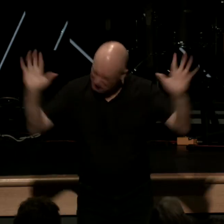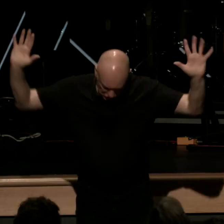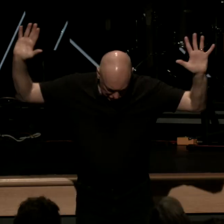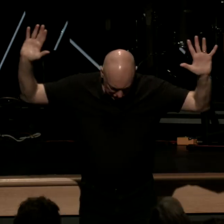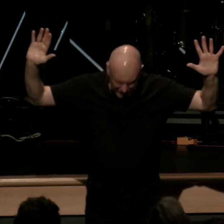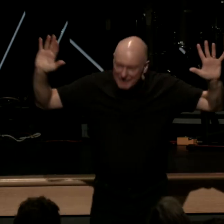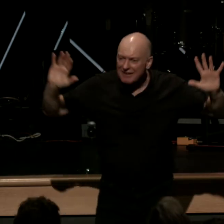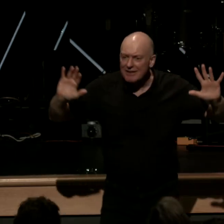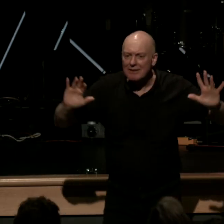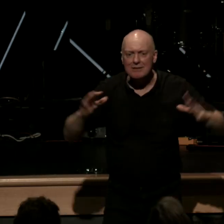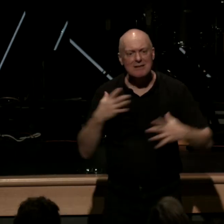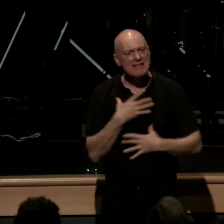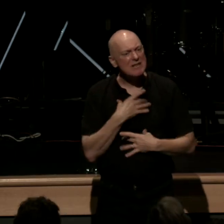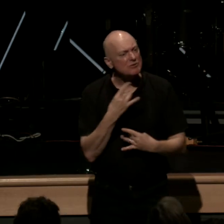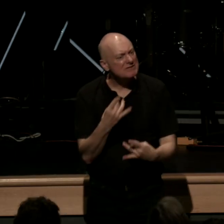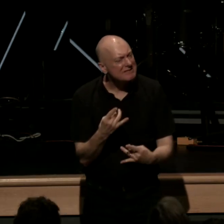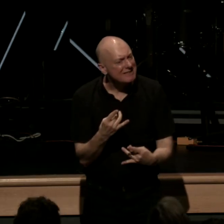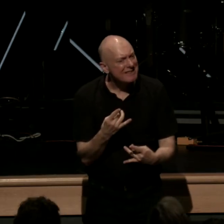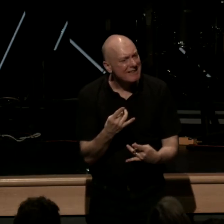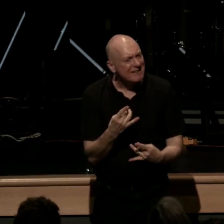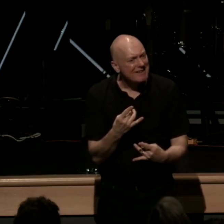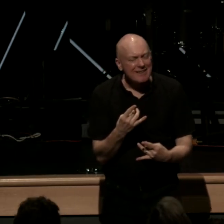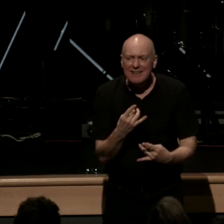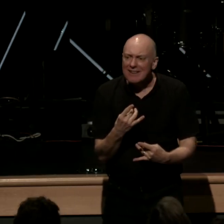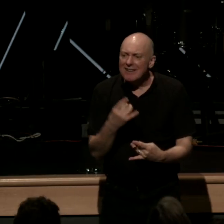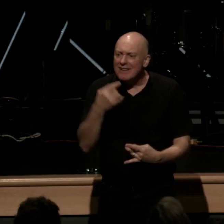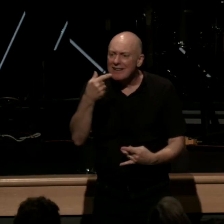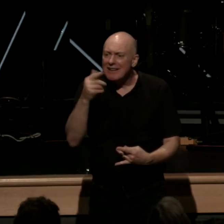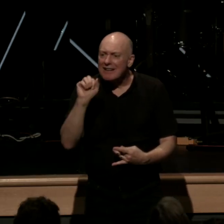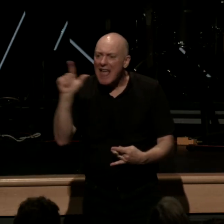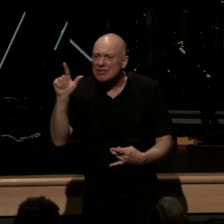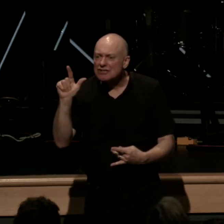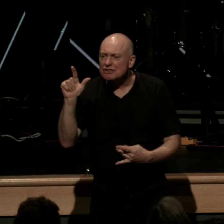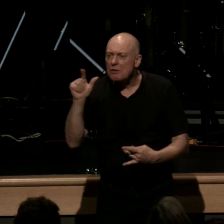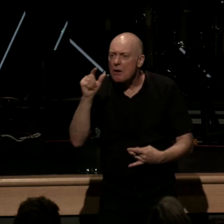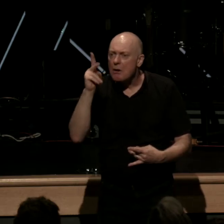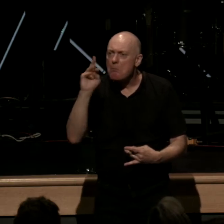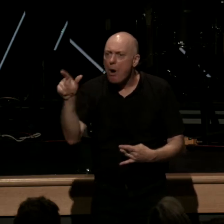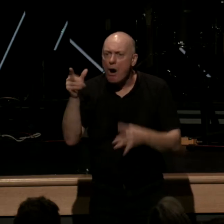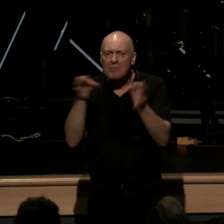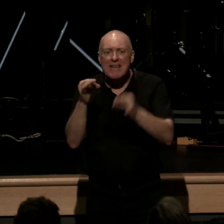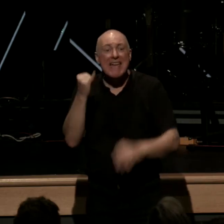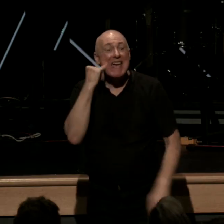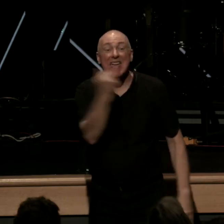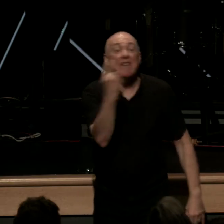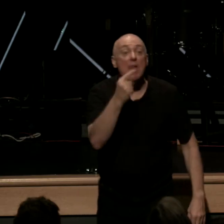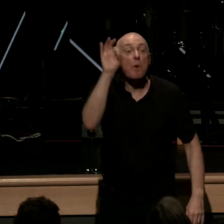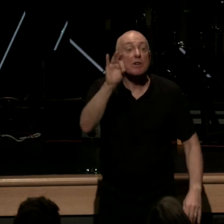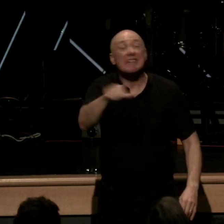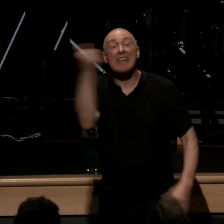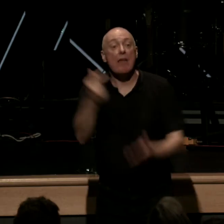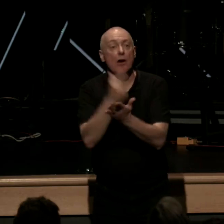isn't it interesting in the context of Galatians that Paul says if anyone preaches another gospel let him be accursed